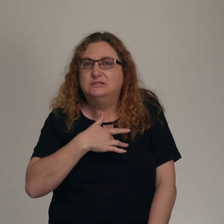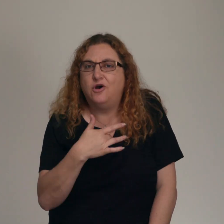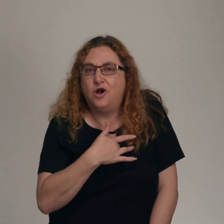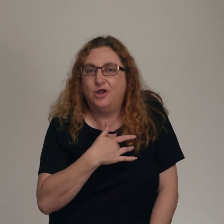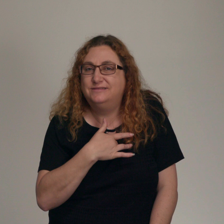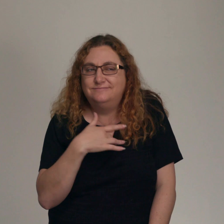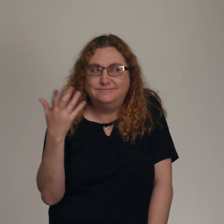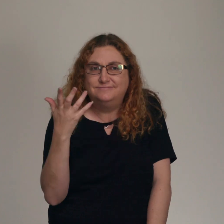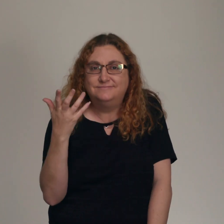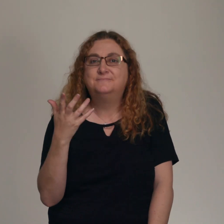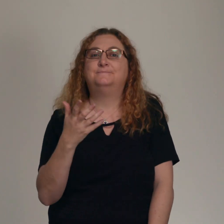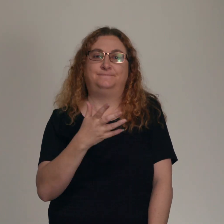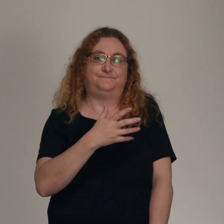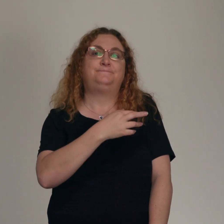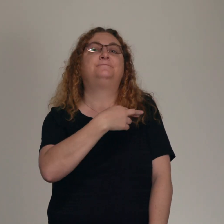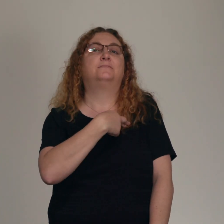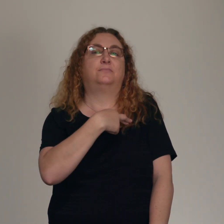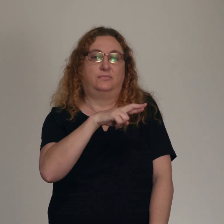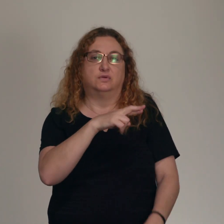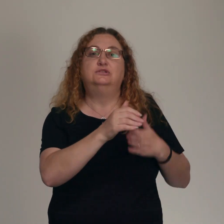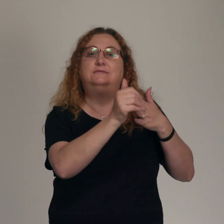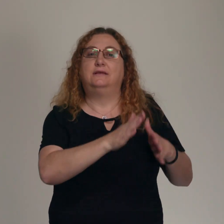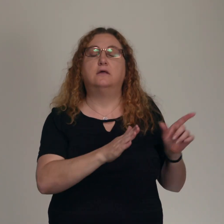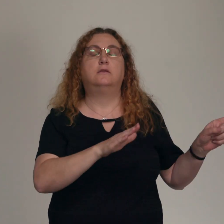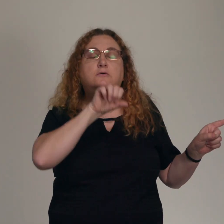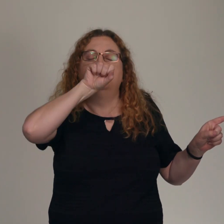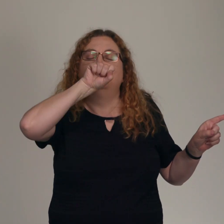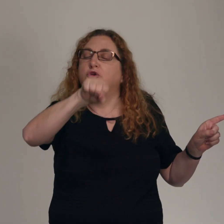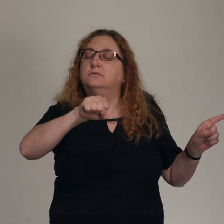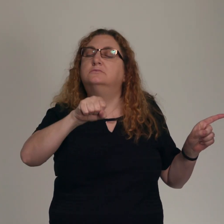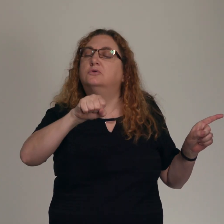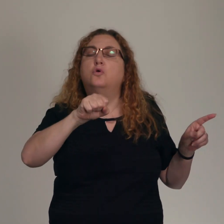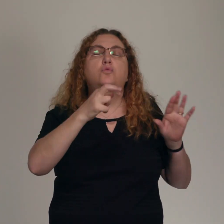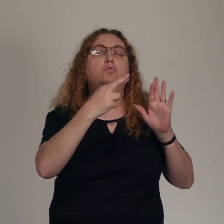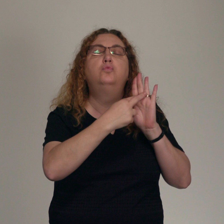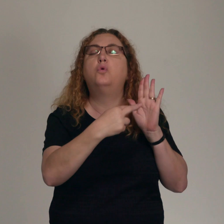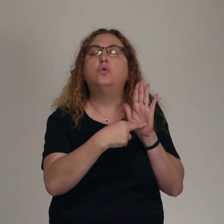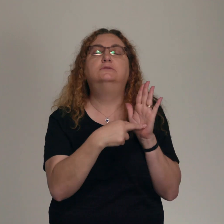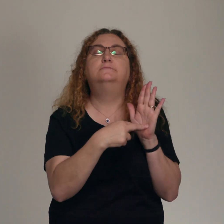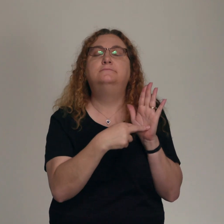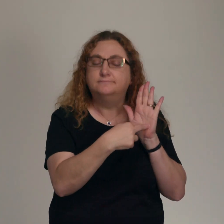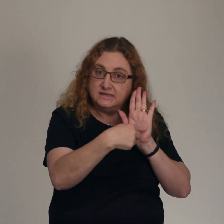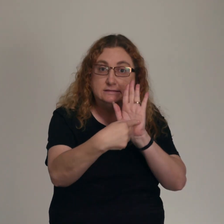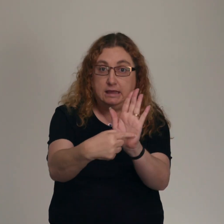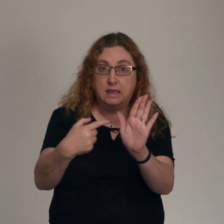Pharisees love to keep the rules that they created. They love to check the boxes so that they can say, look, I did the things. But they miss